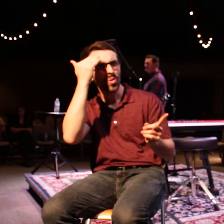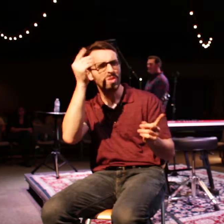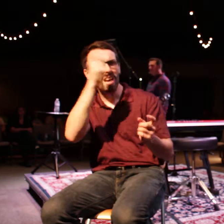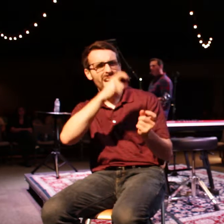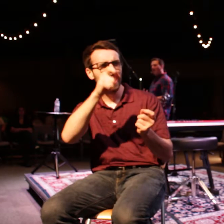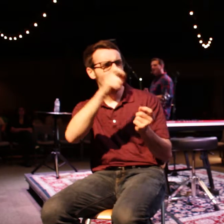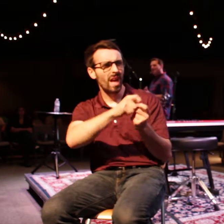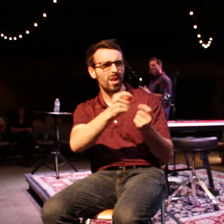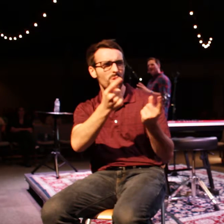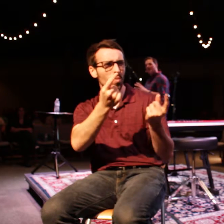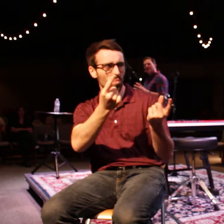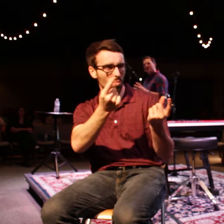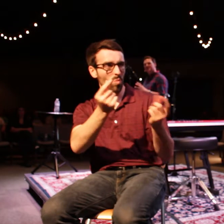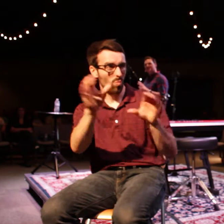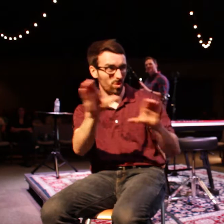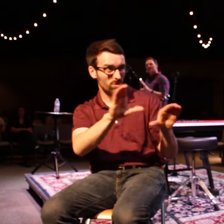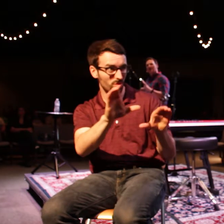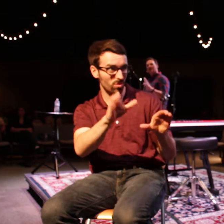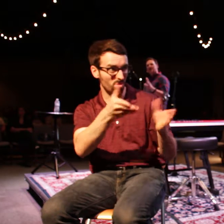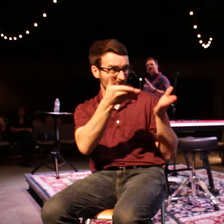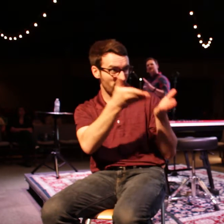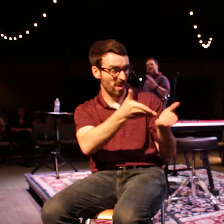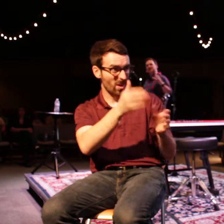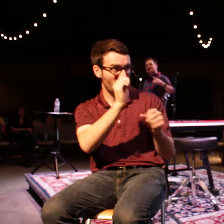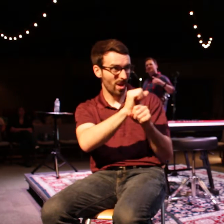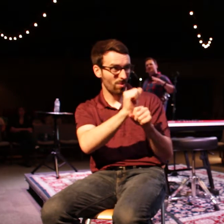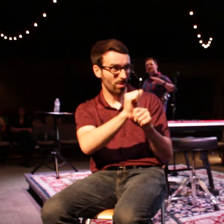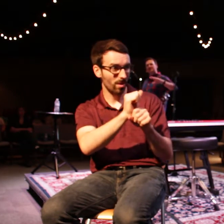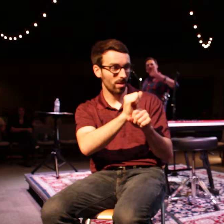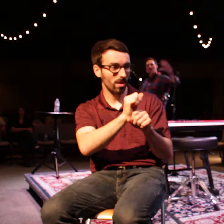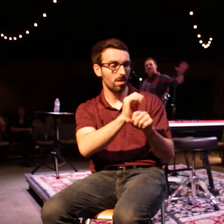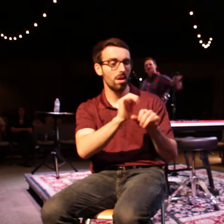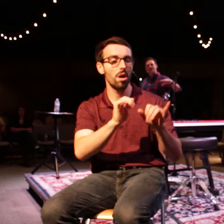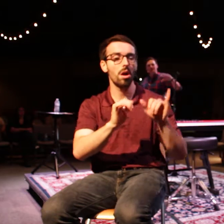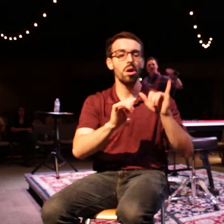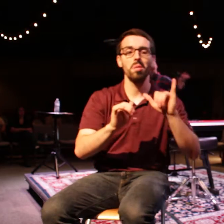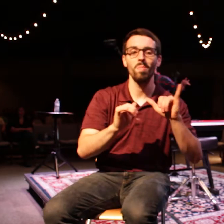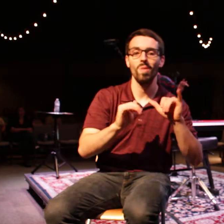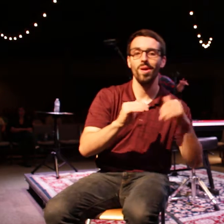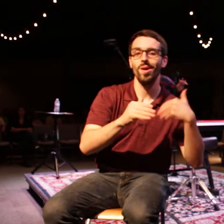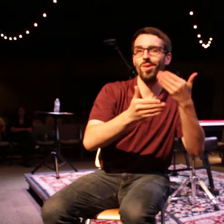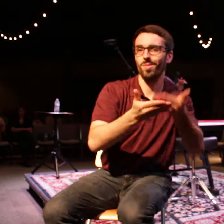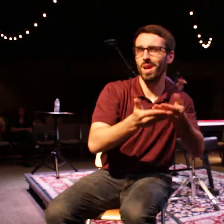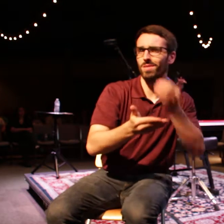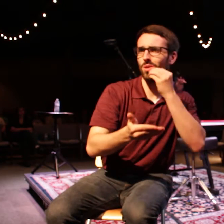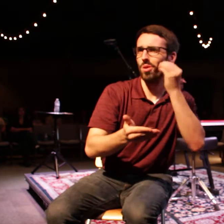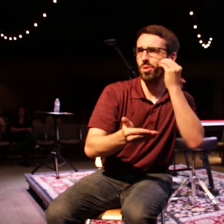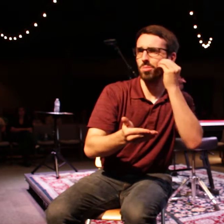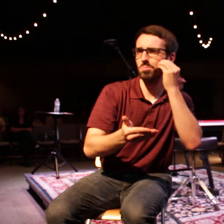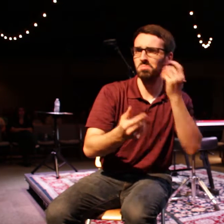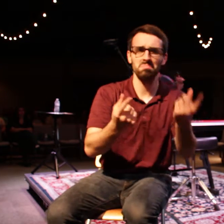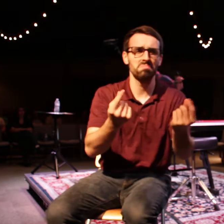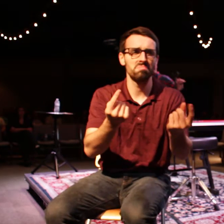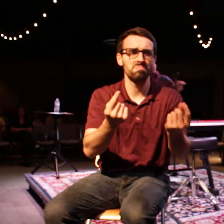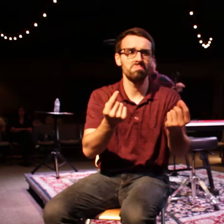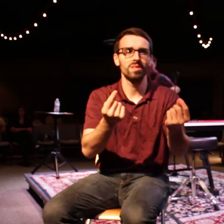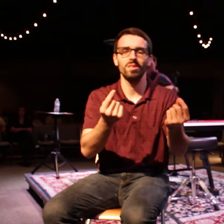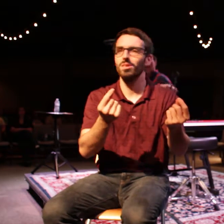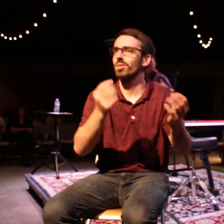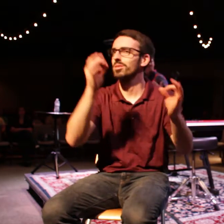would get home and oftentimes I would think to myself, oh, he doesn't know what to do at home. I think my dad was like a lot of us